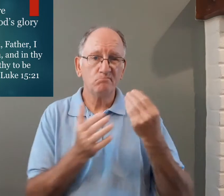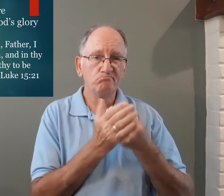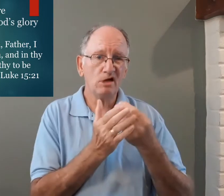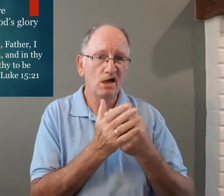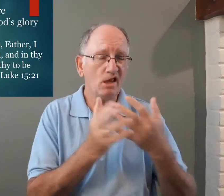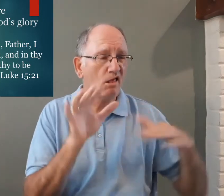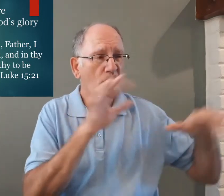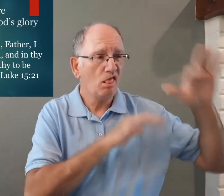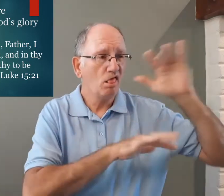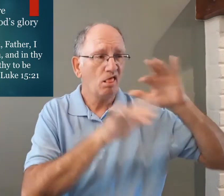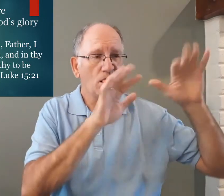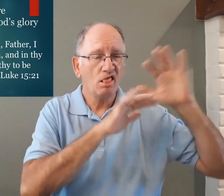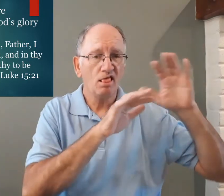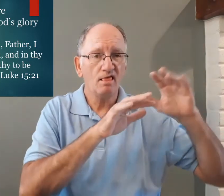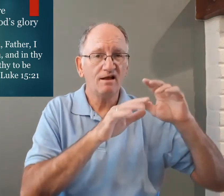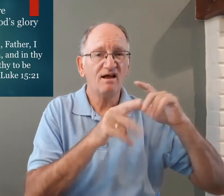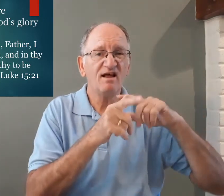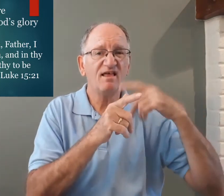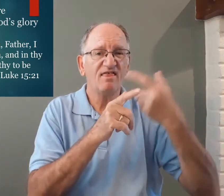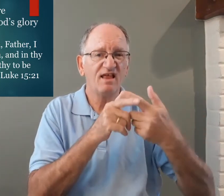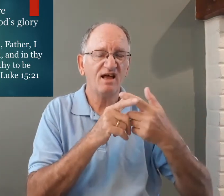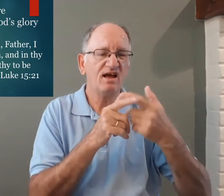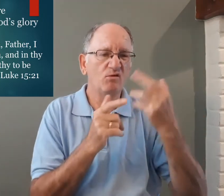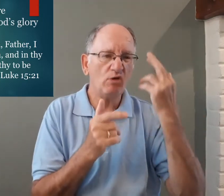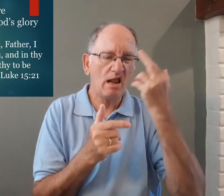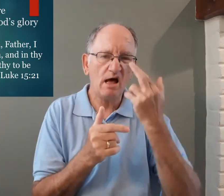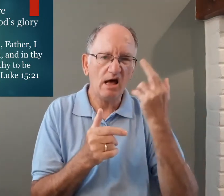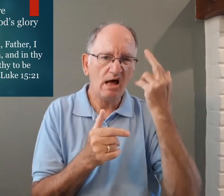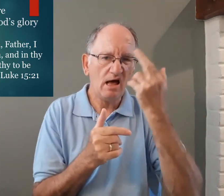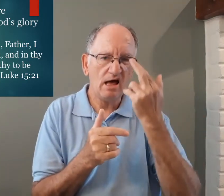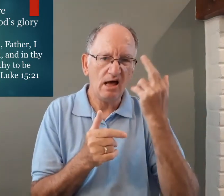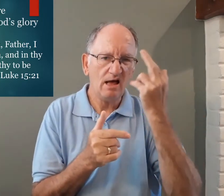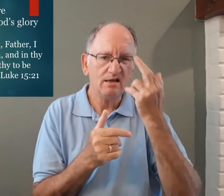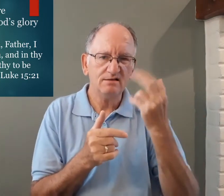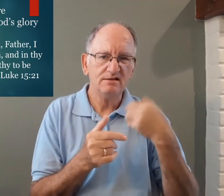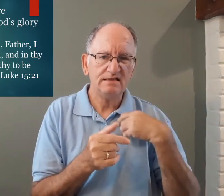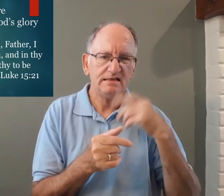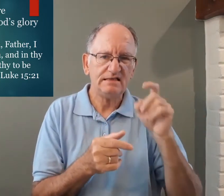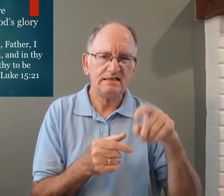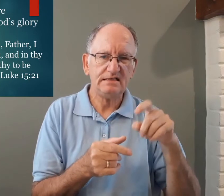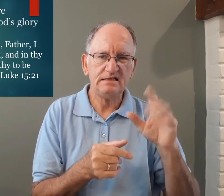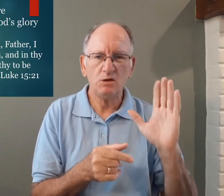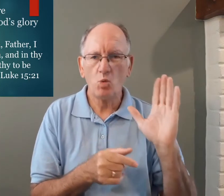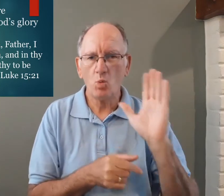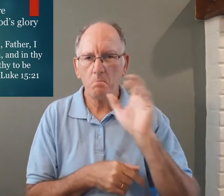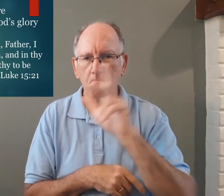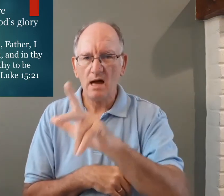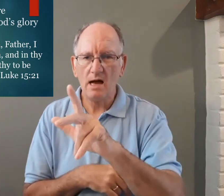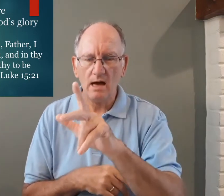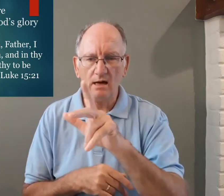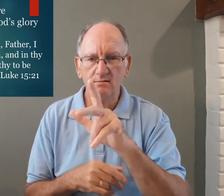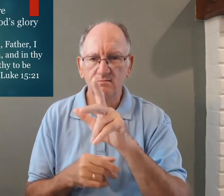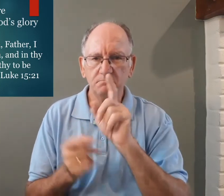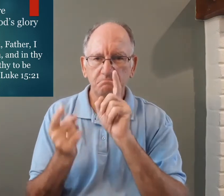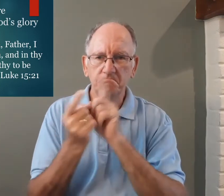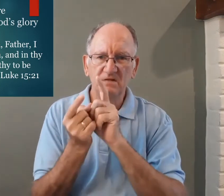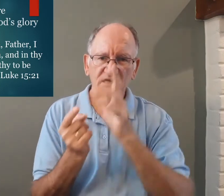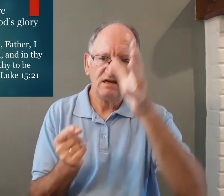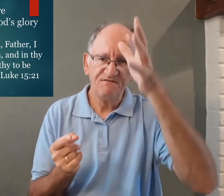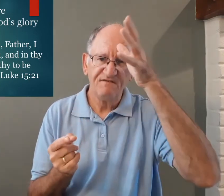he spent all of his father's money then he realized that he needed to go back and